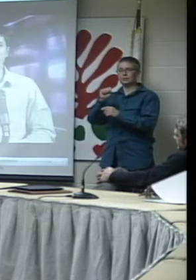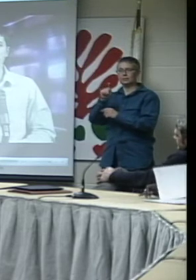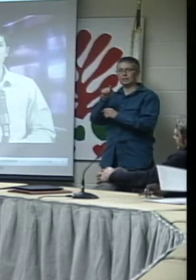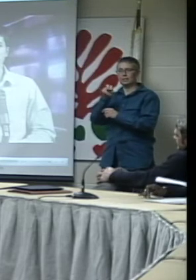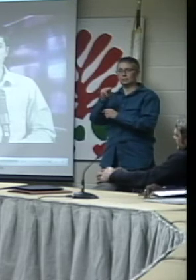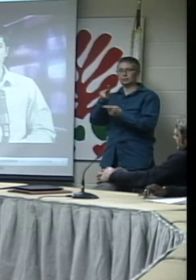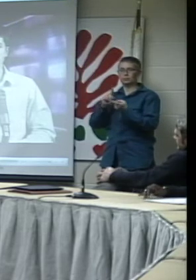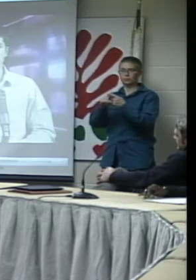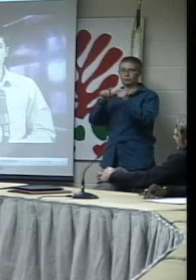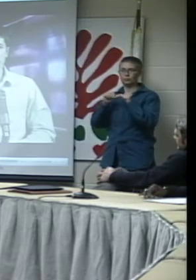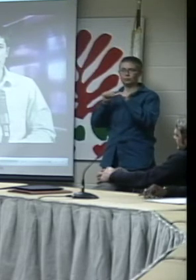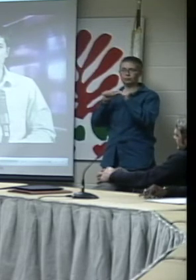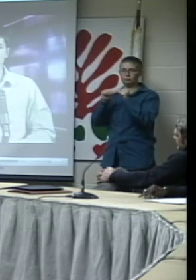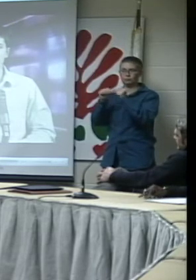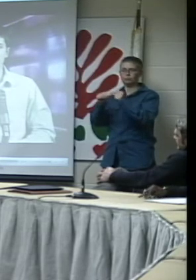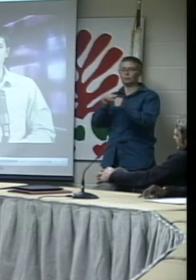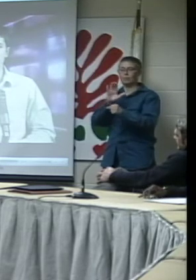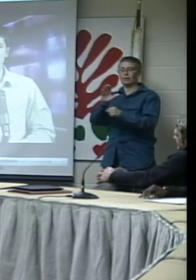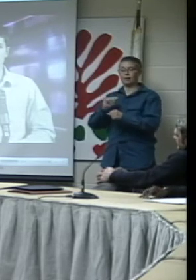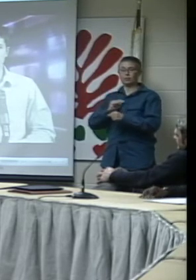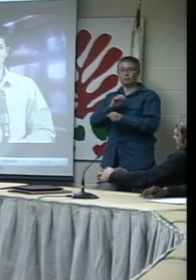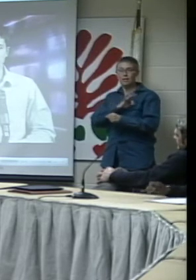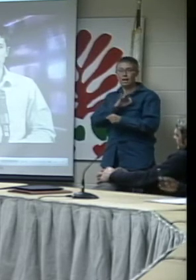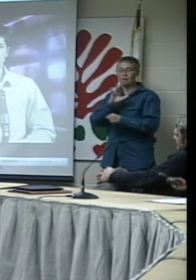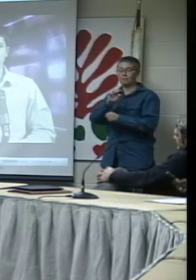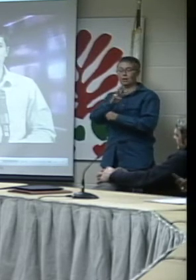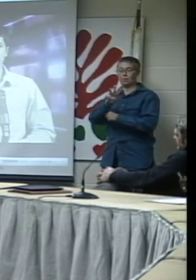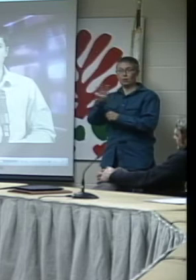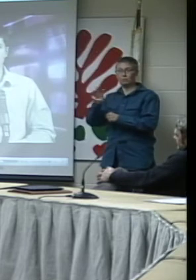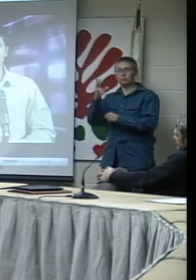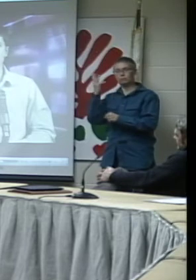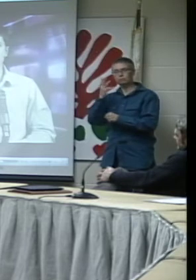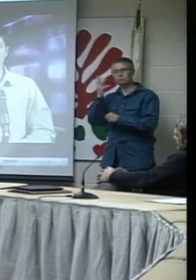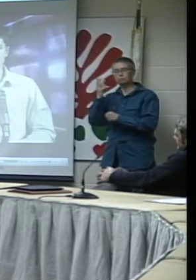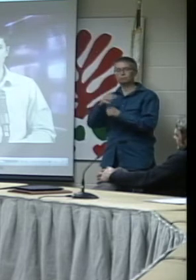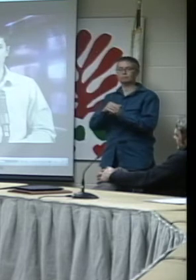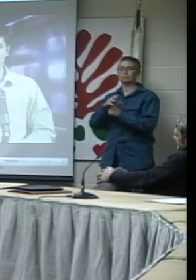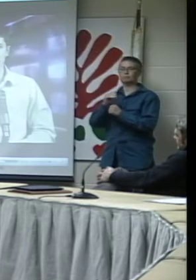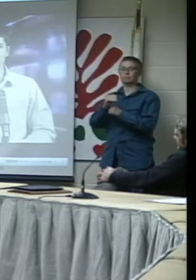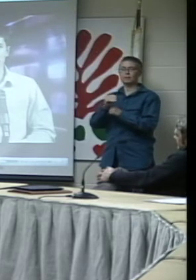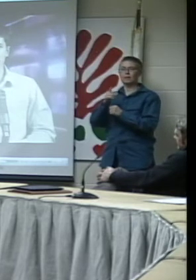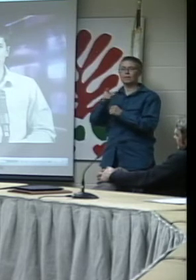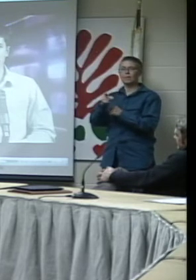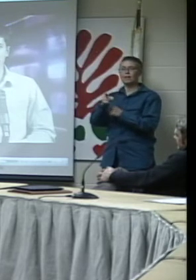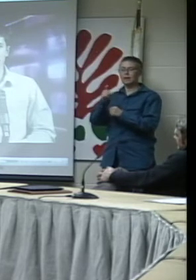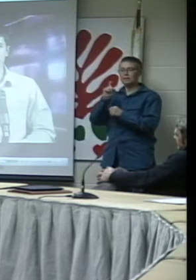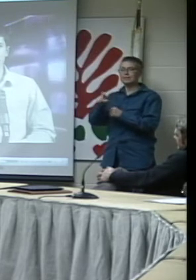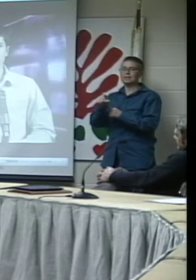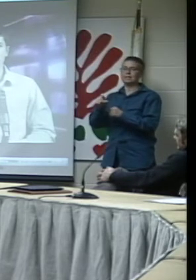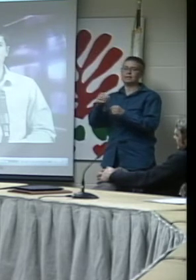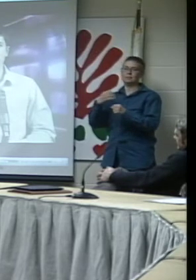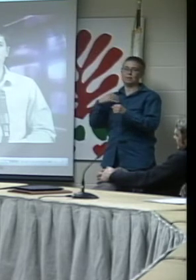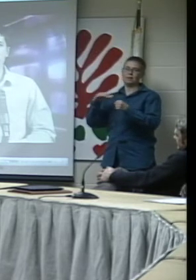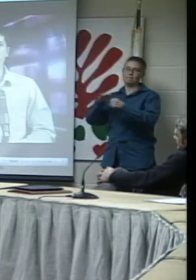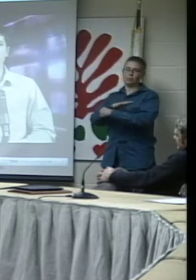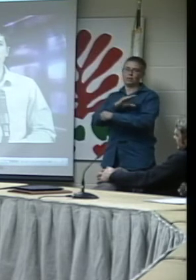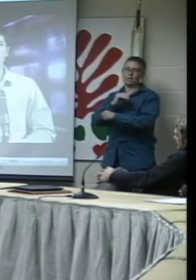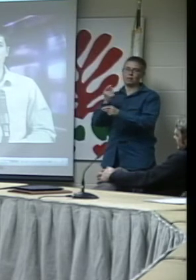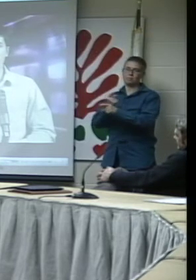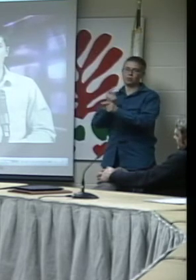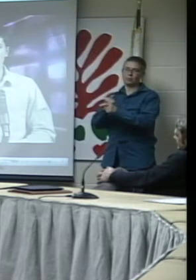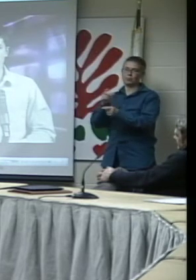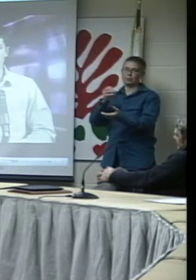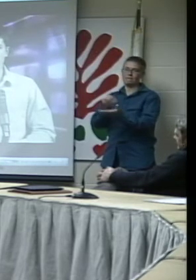programming, in terms of staff, in terms of the website, and fully and properly funding NCTV could not